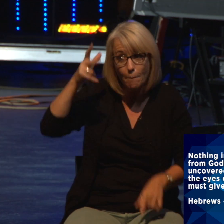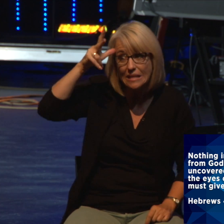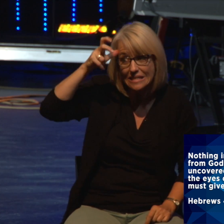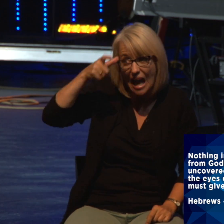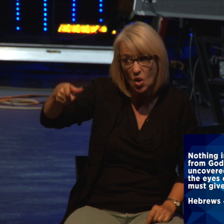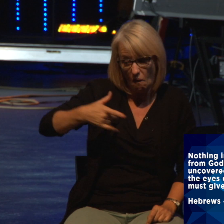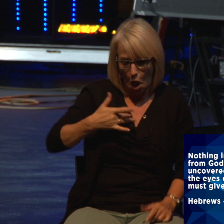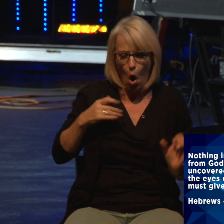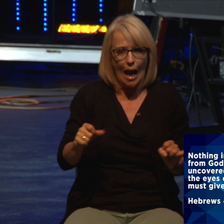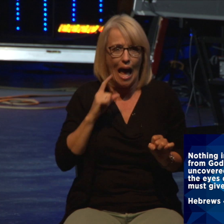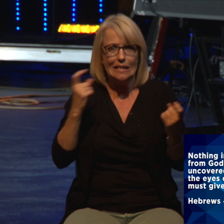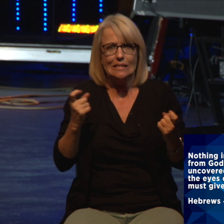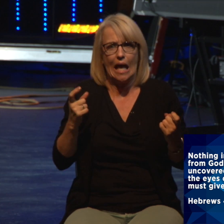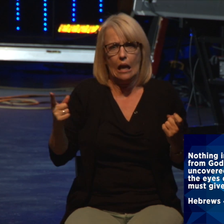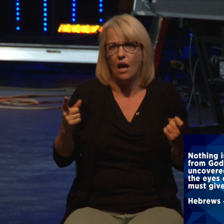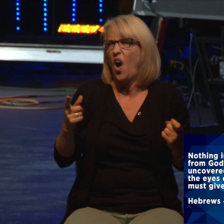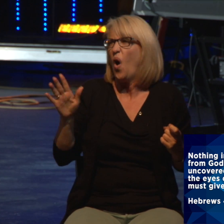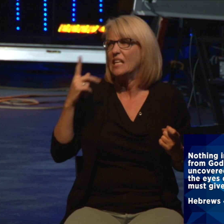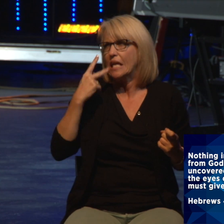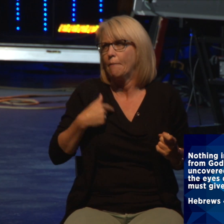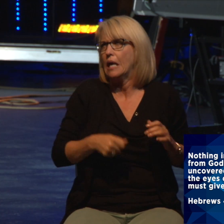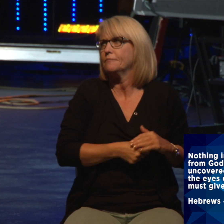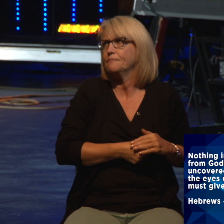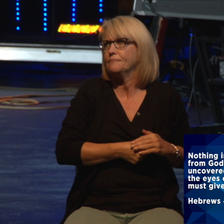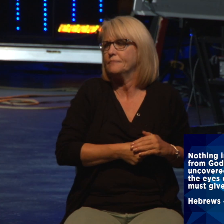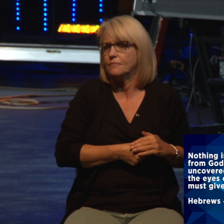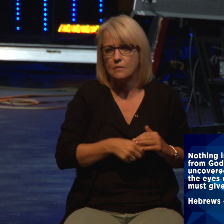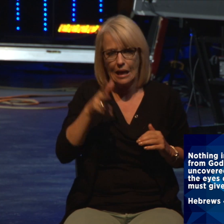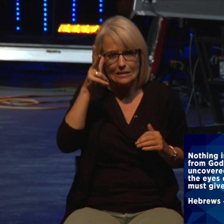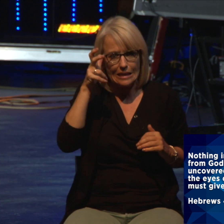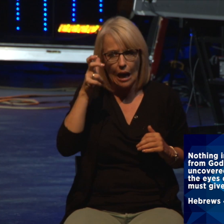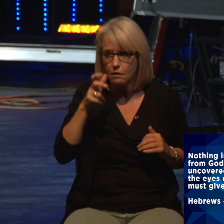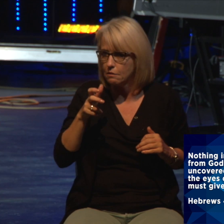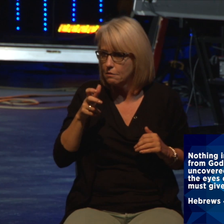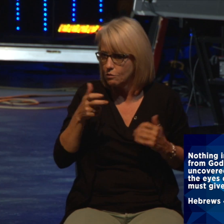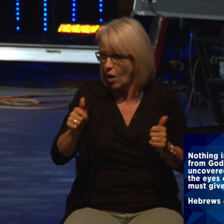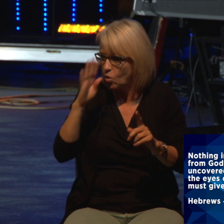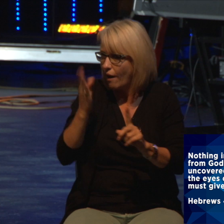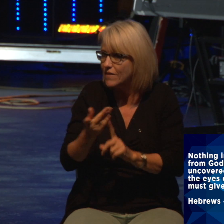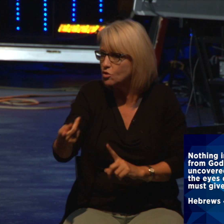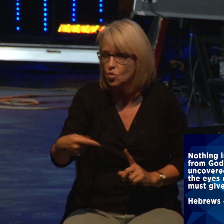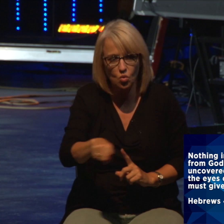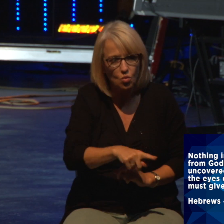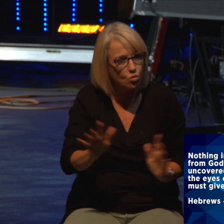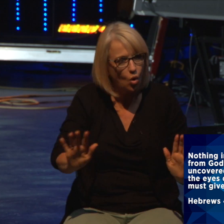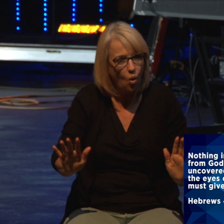by with it. That is Satan's work in our mind. So, nothing in all creation is hidden from God's sight.